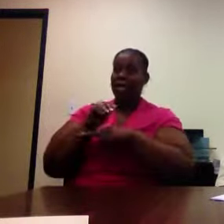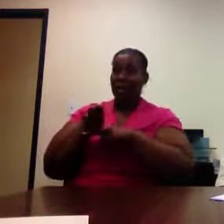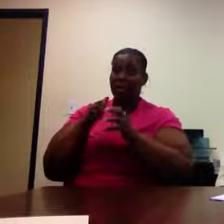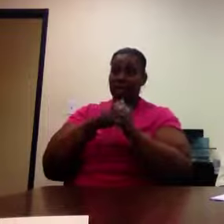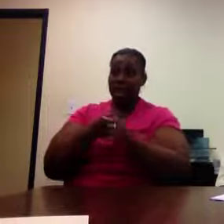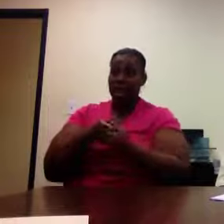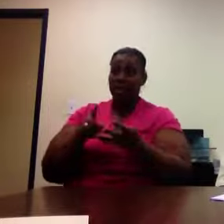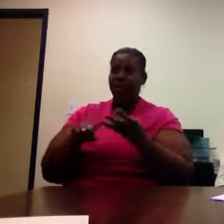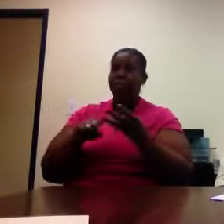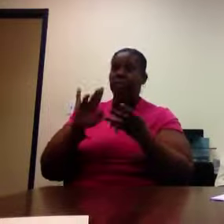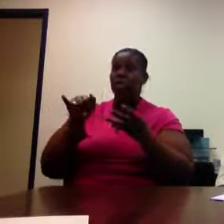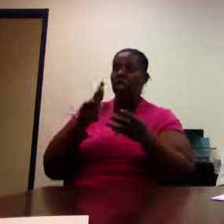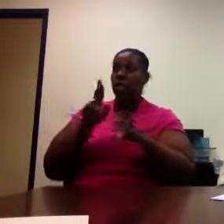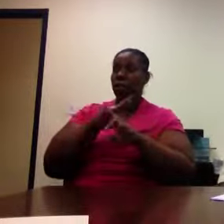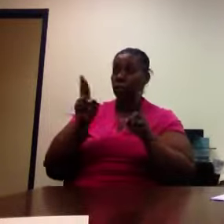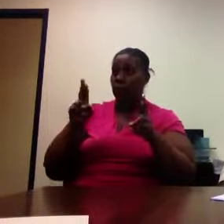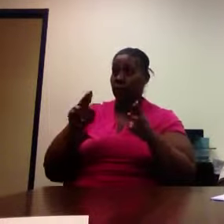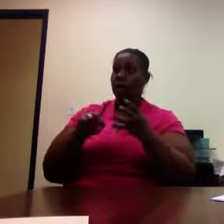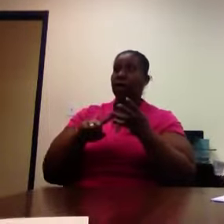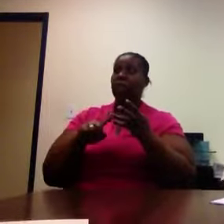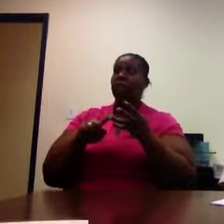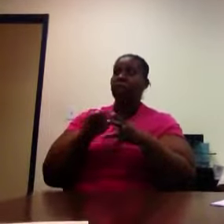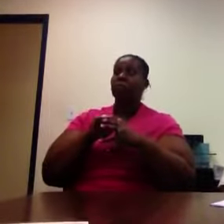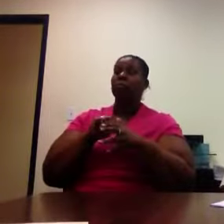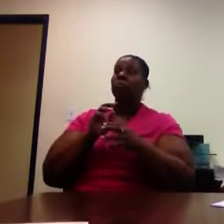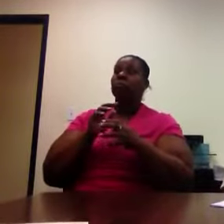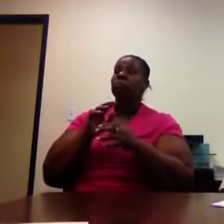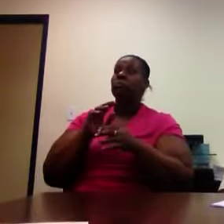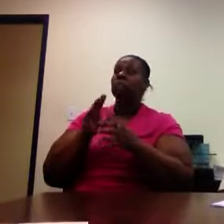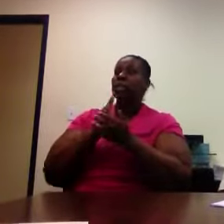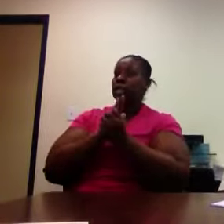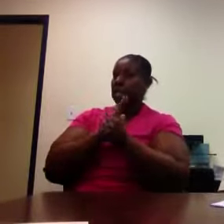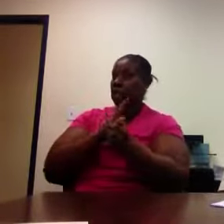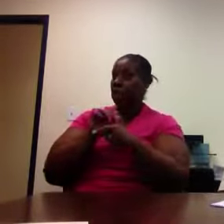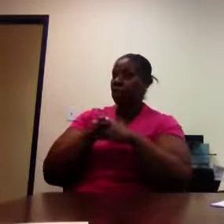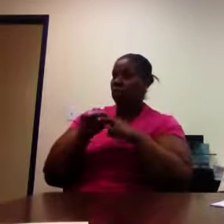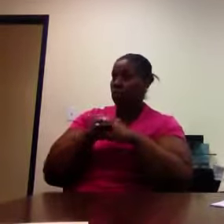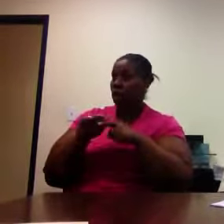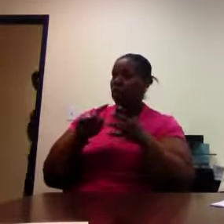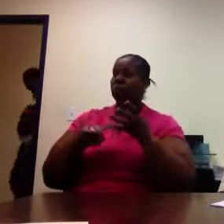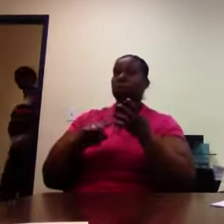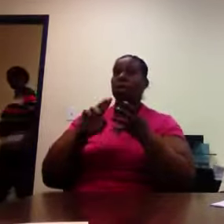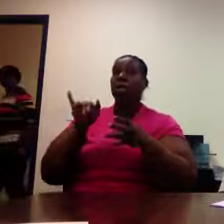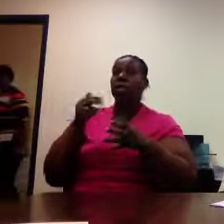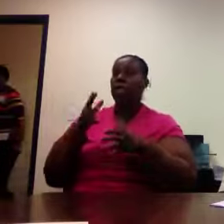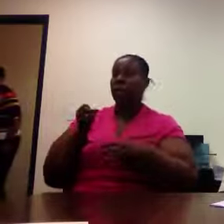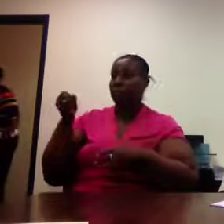training, skill training, work experience, job placement assistant, and follow-up services.